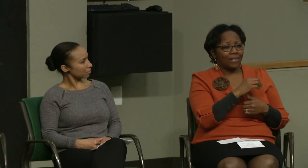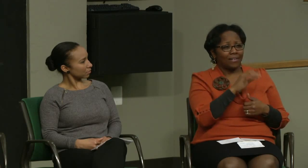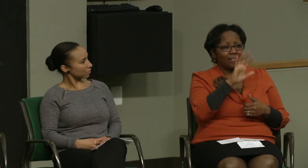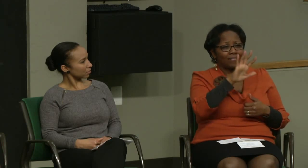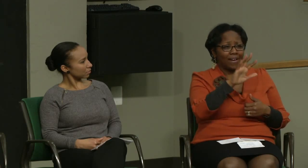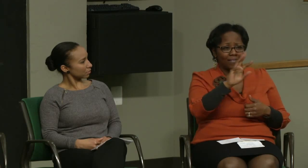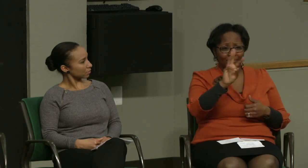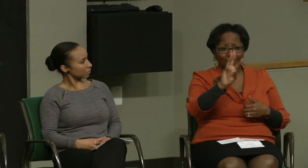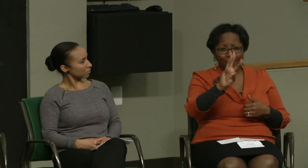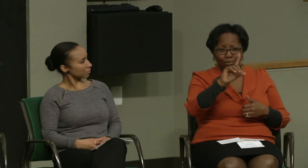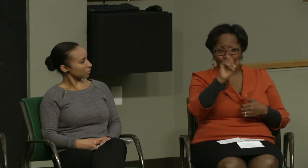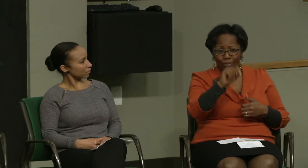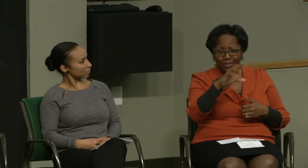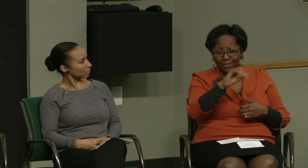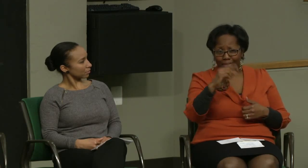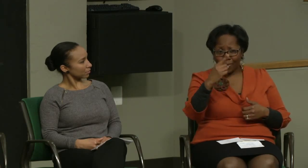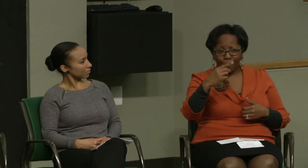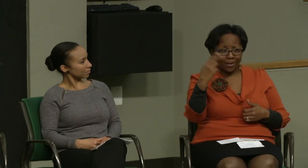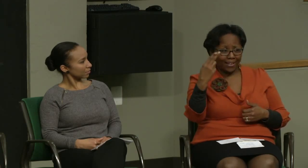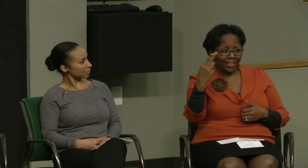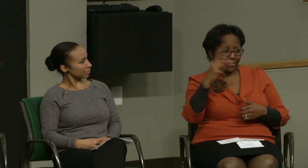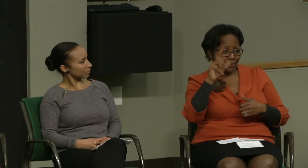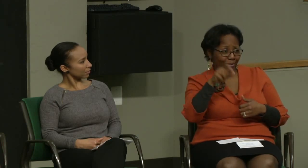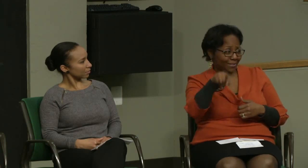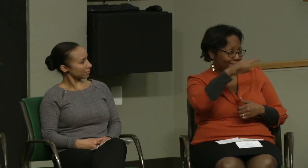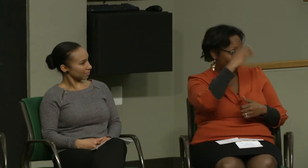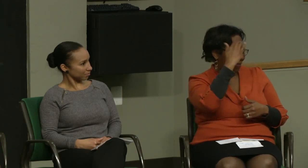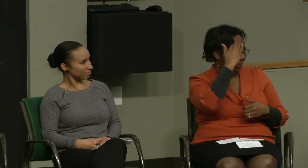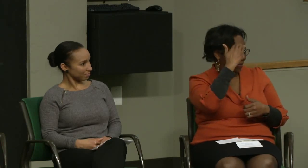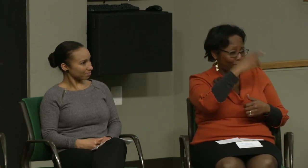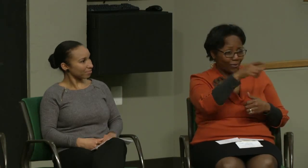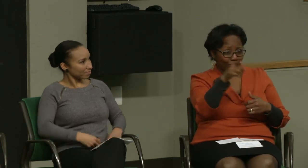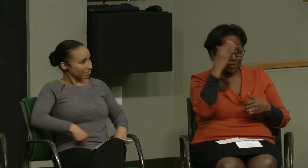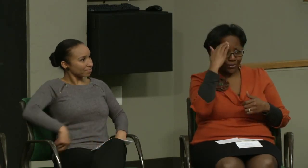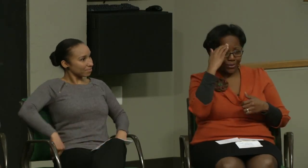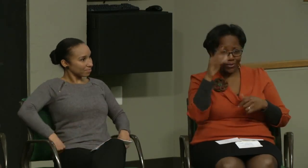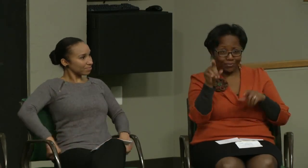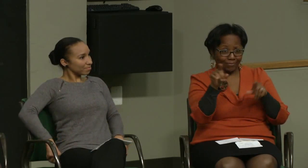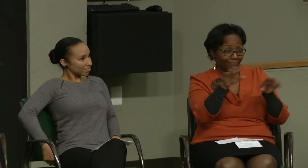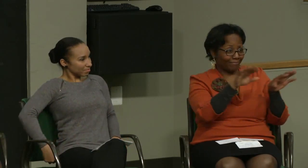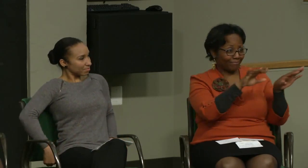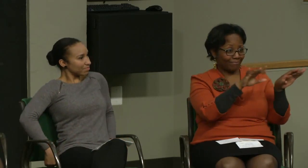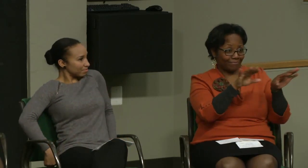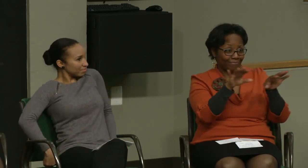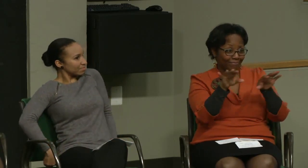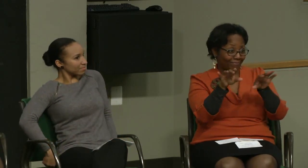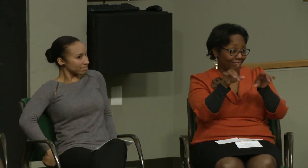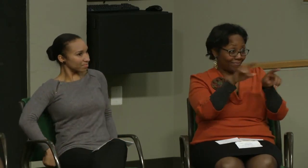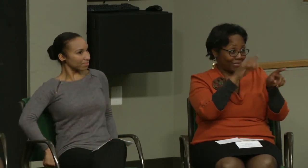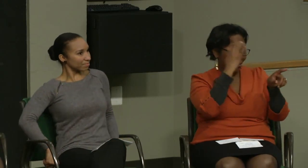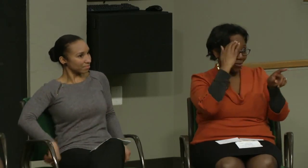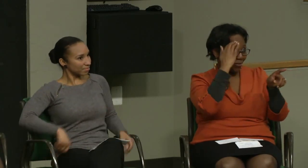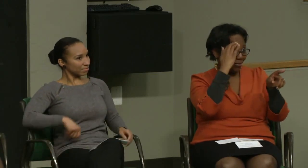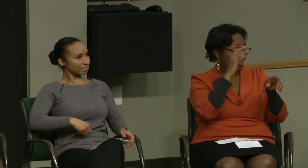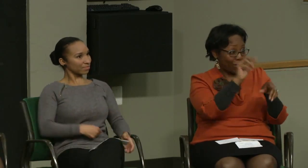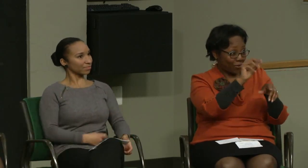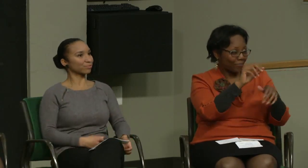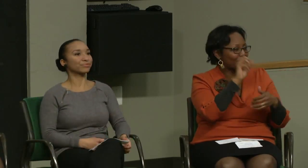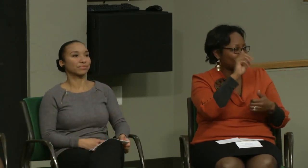six different questions that you want to think about. The 5W and 1H, are you familiar with that model? Do you all know that